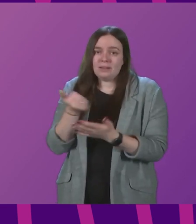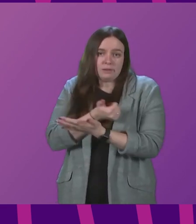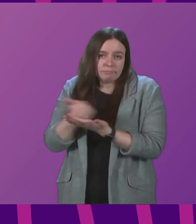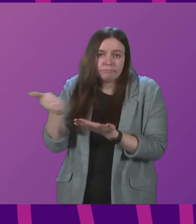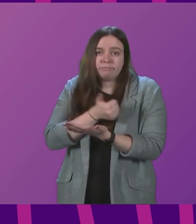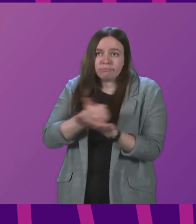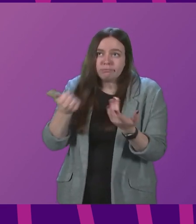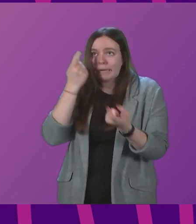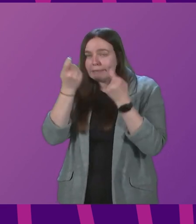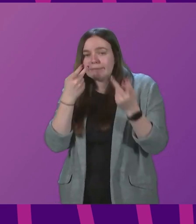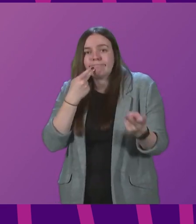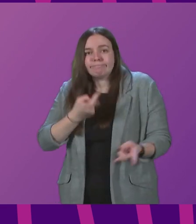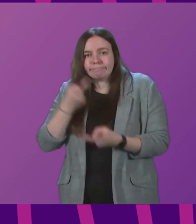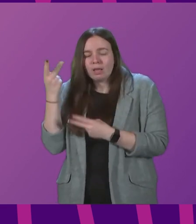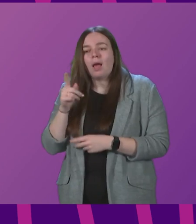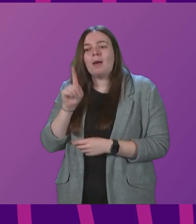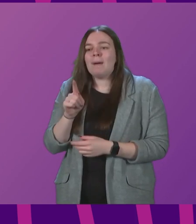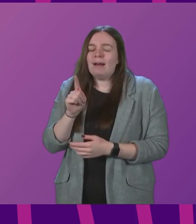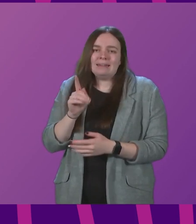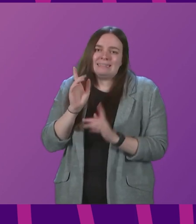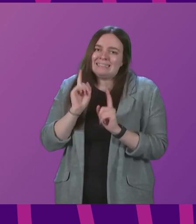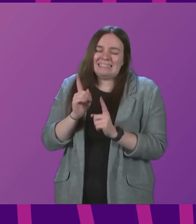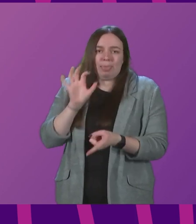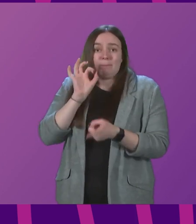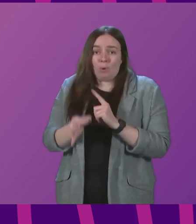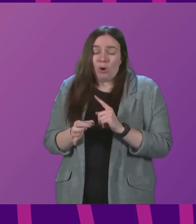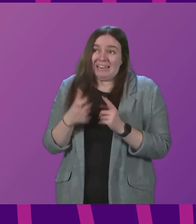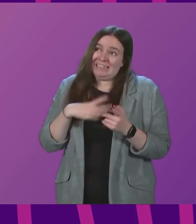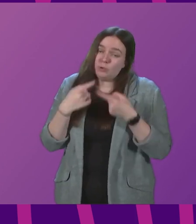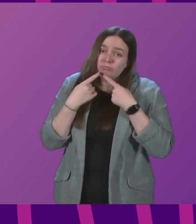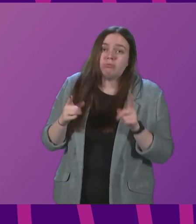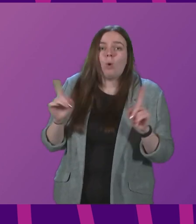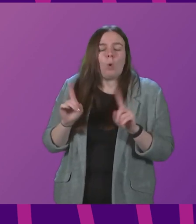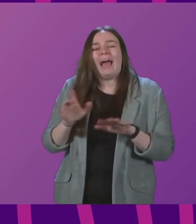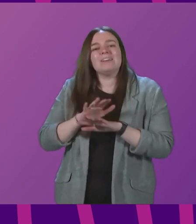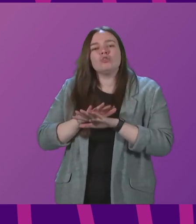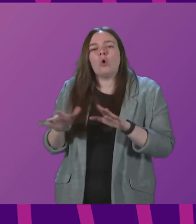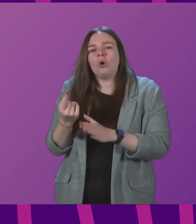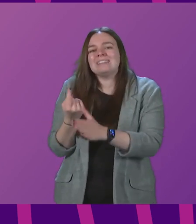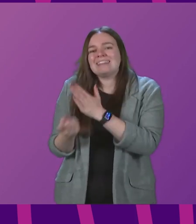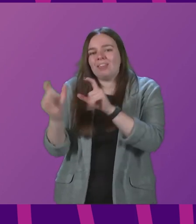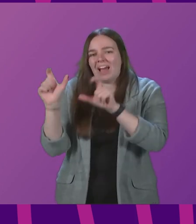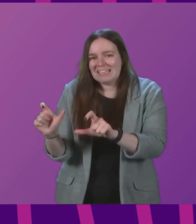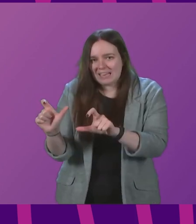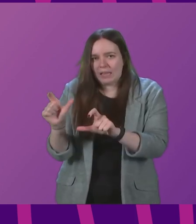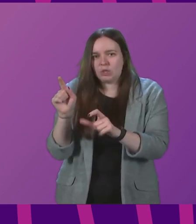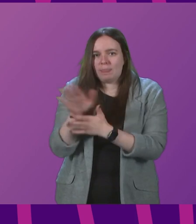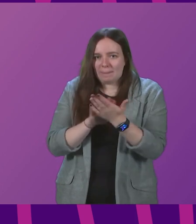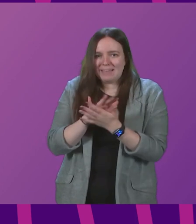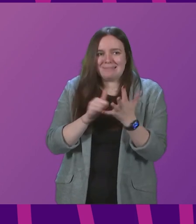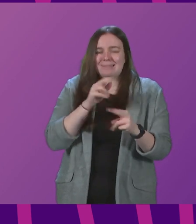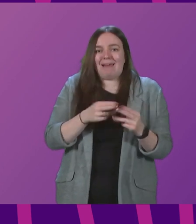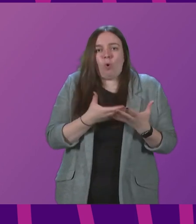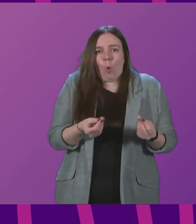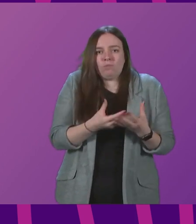consideration by the government. But the fundamental point I need to make is this. It's not self-isolation that is creating staff absences.